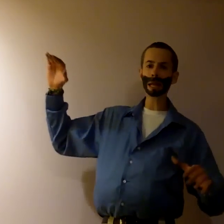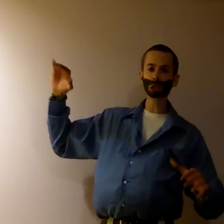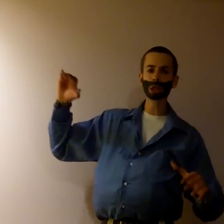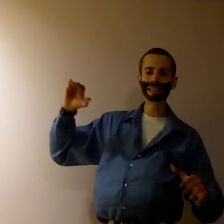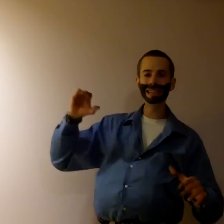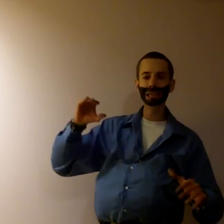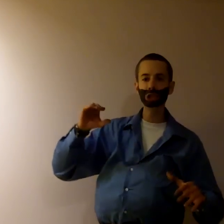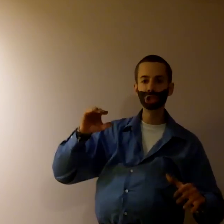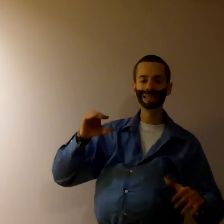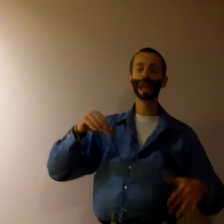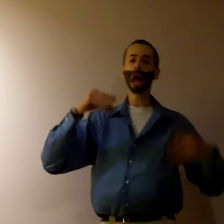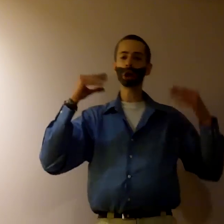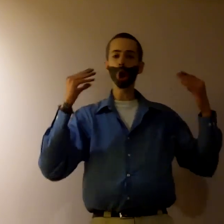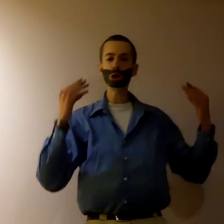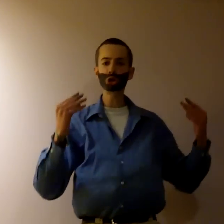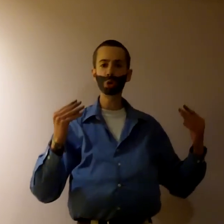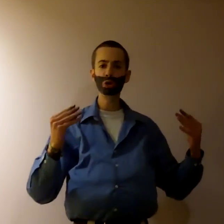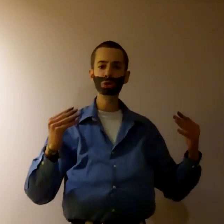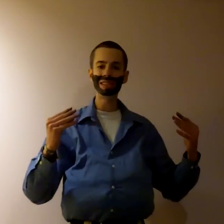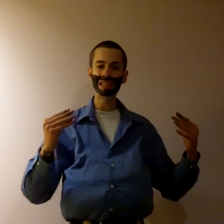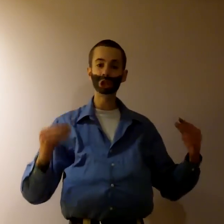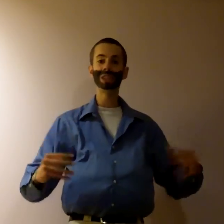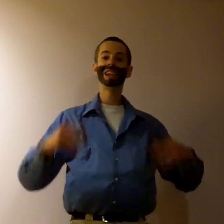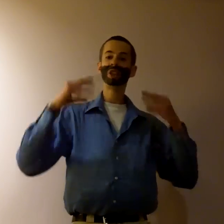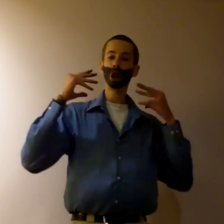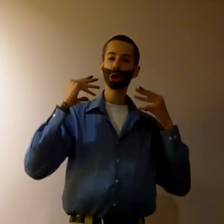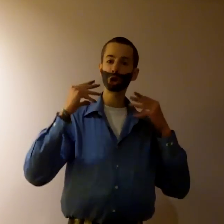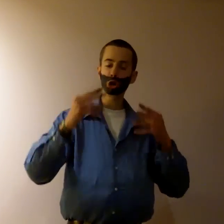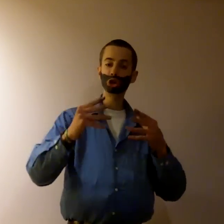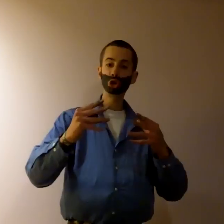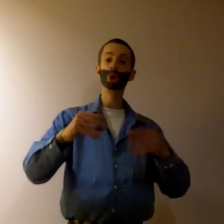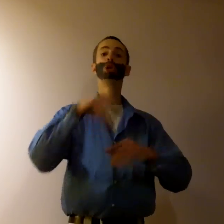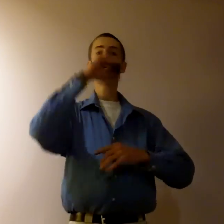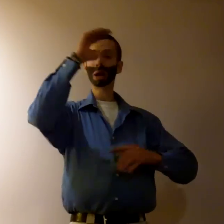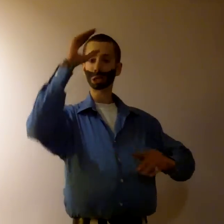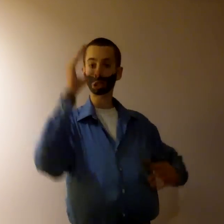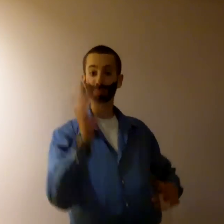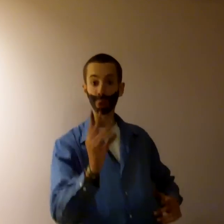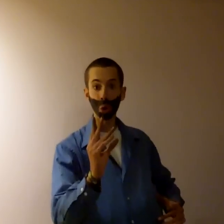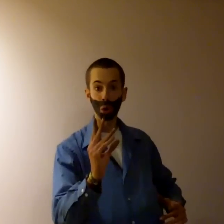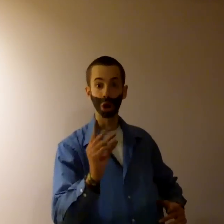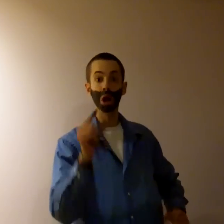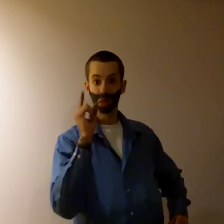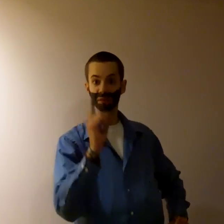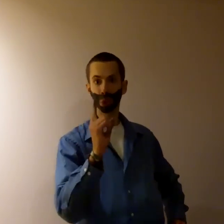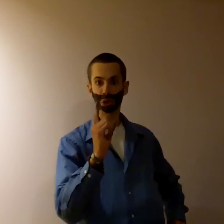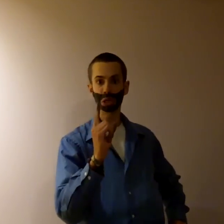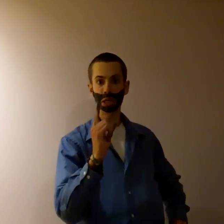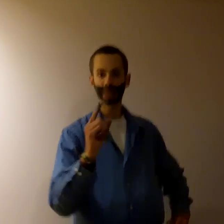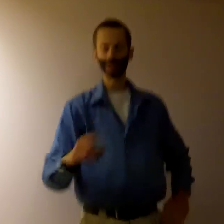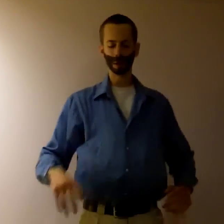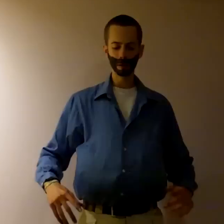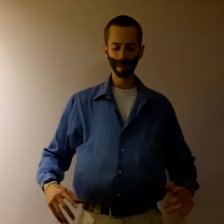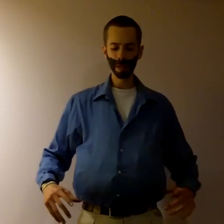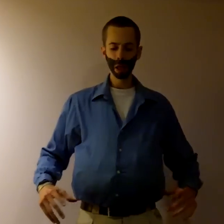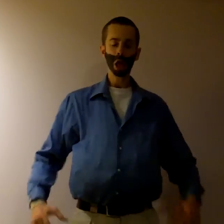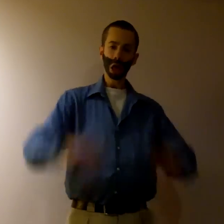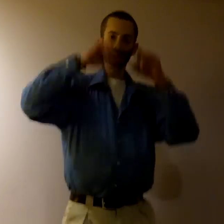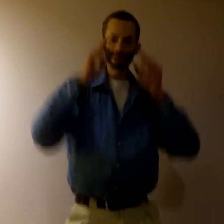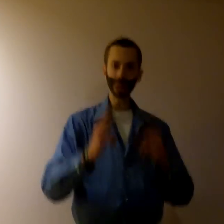ancient lineages and also new teachings that I encourage you to explore. The first E. The